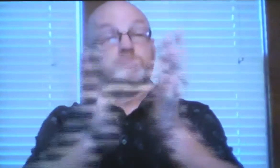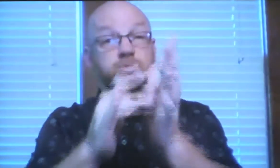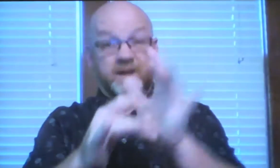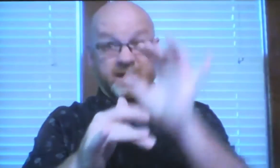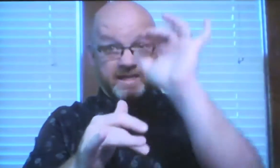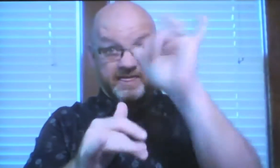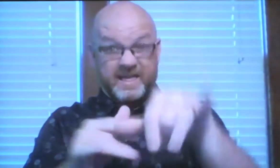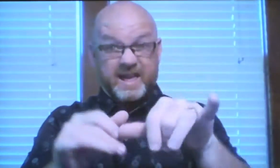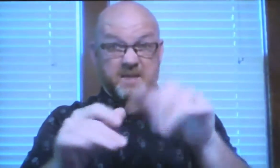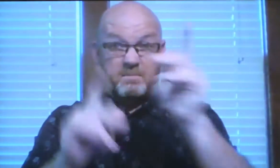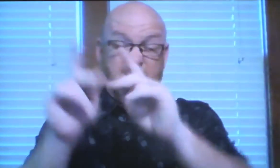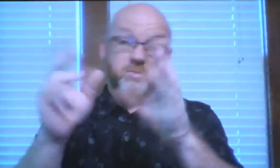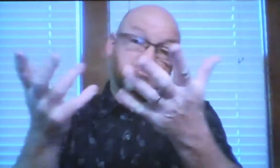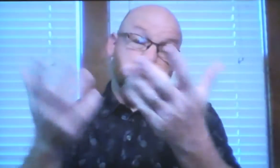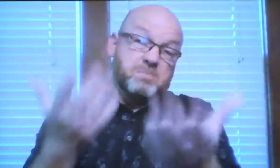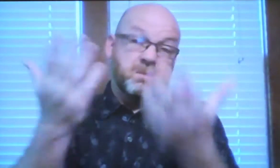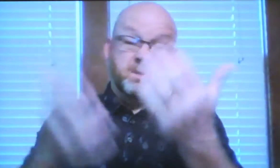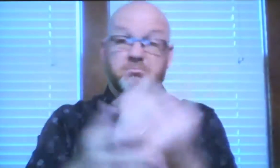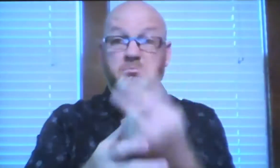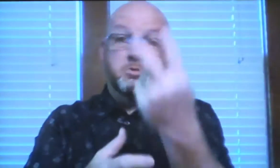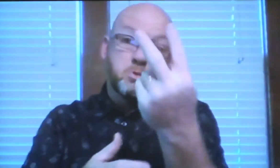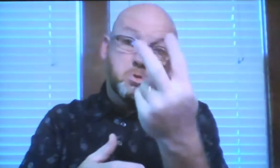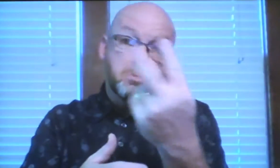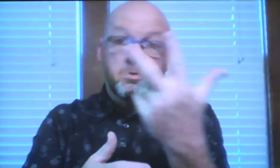some people would receive Christ into their hearts.